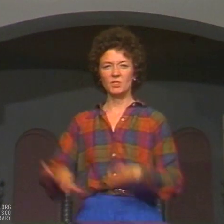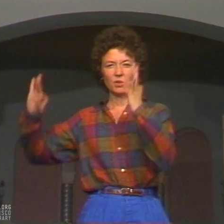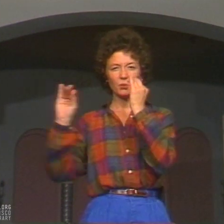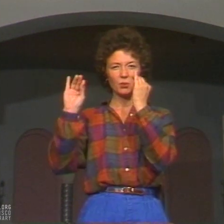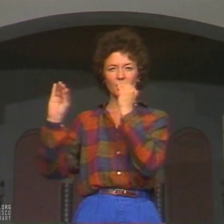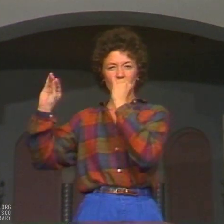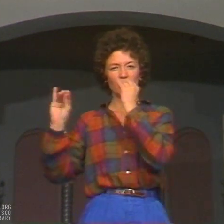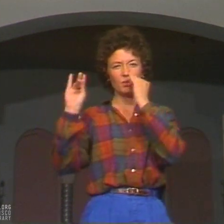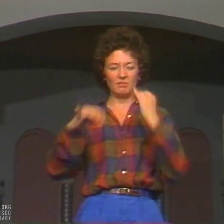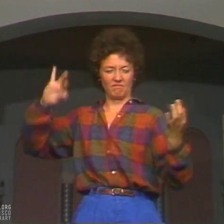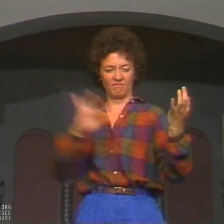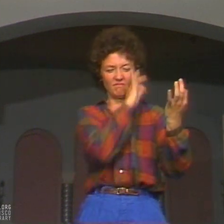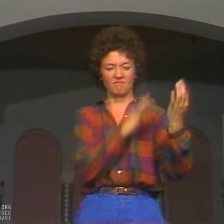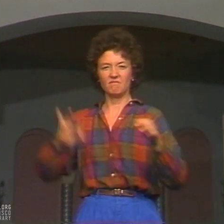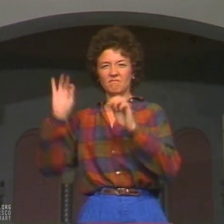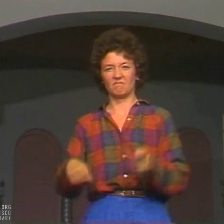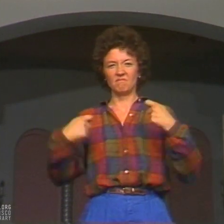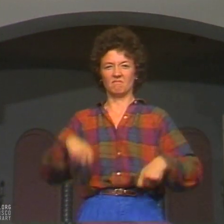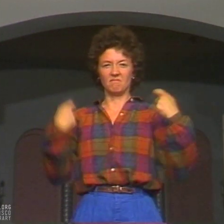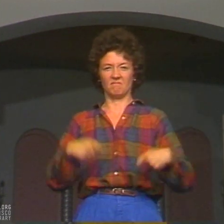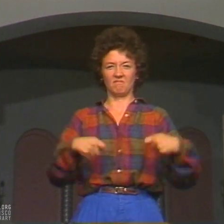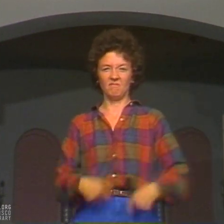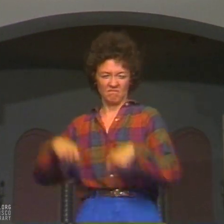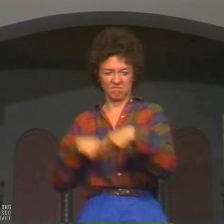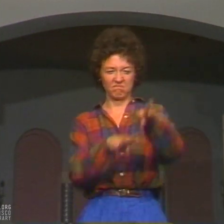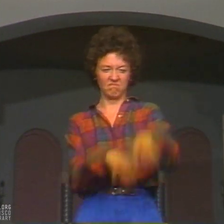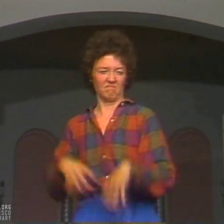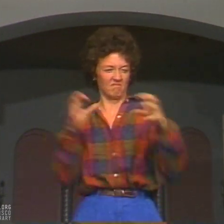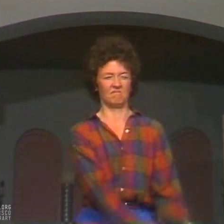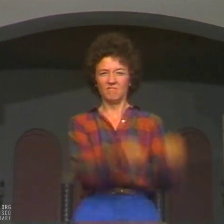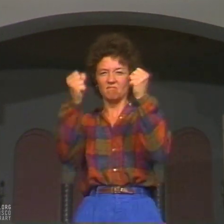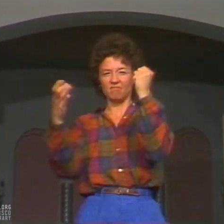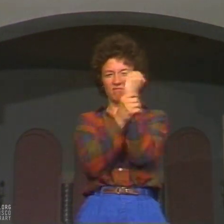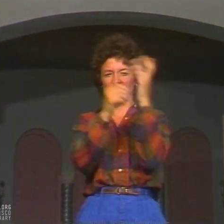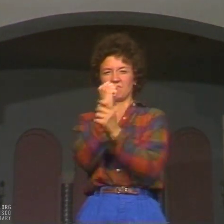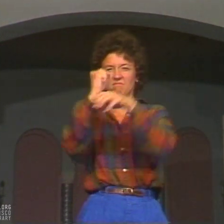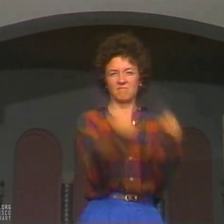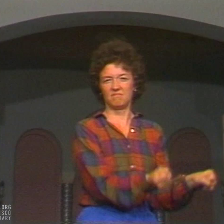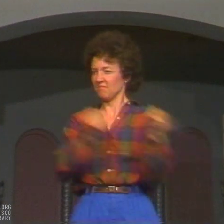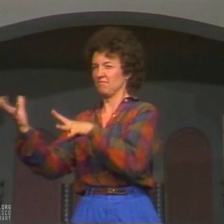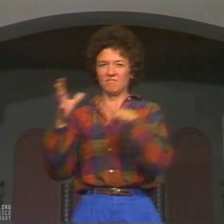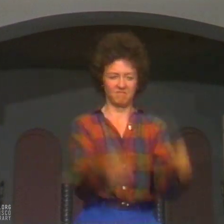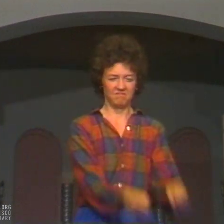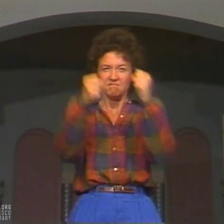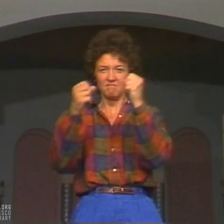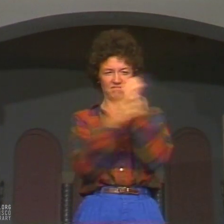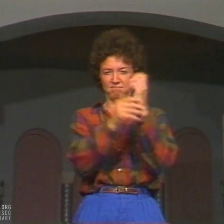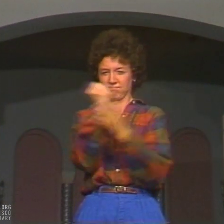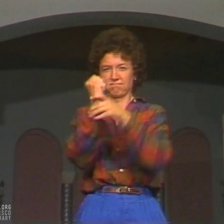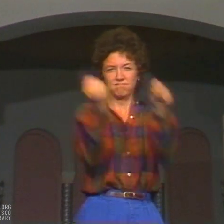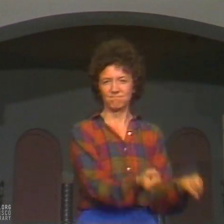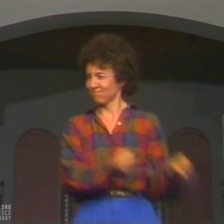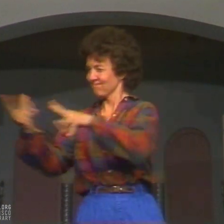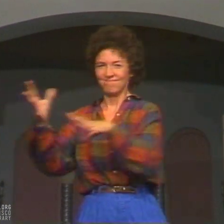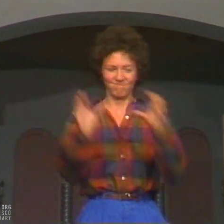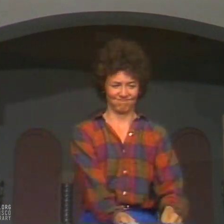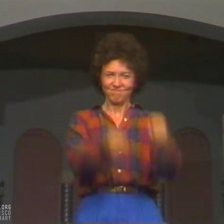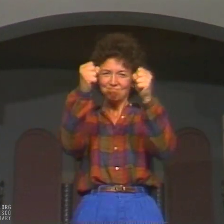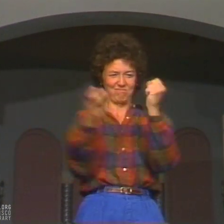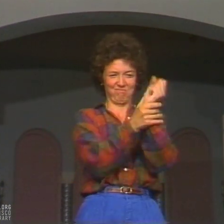soldiers pitched a fever by the score of their regime. They cuffed our hands, strangled us with iron reins.